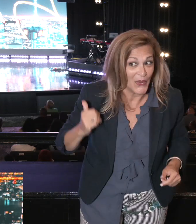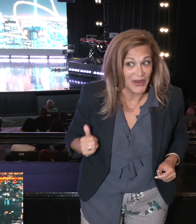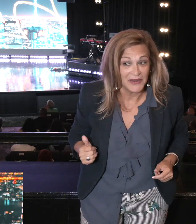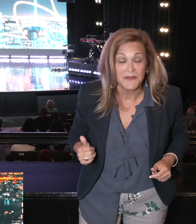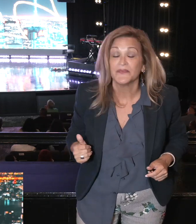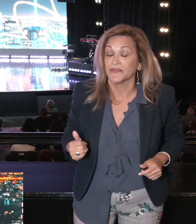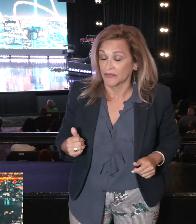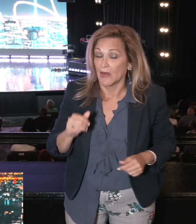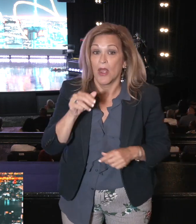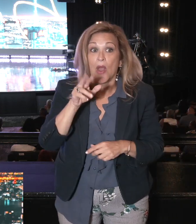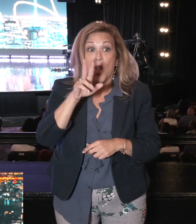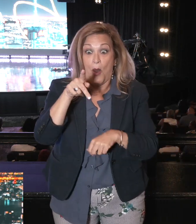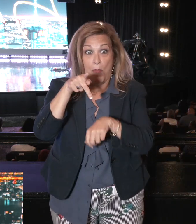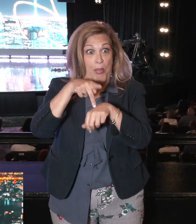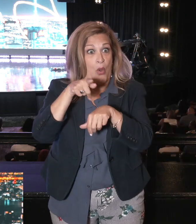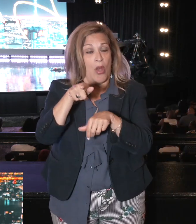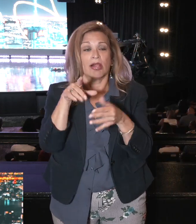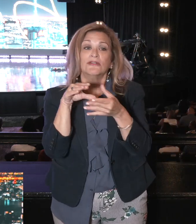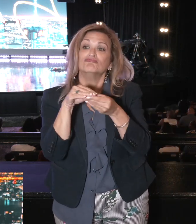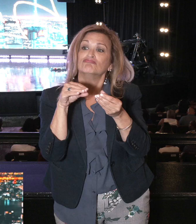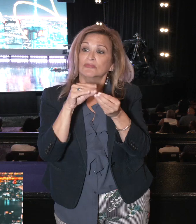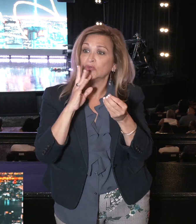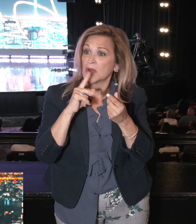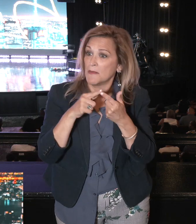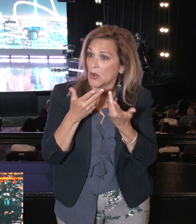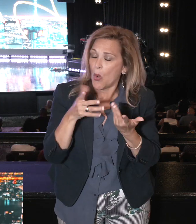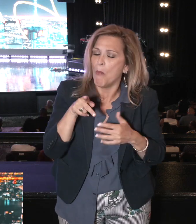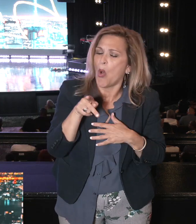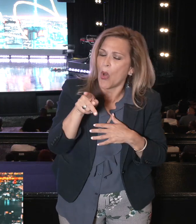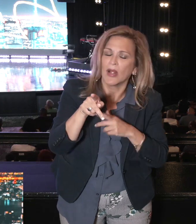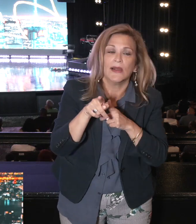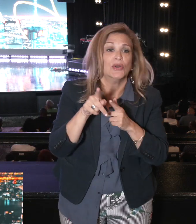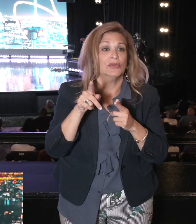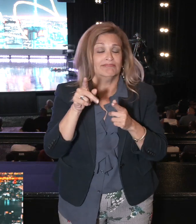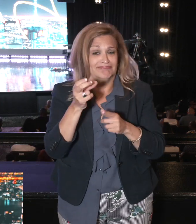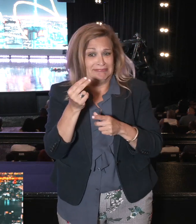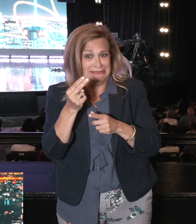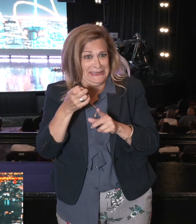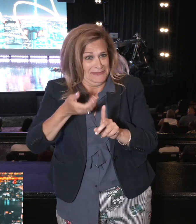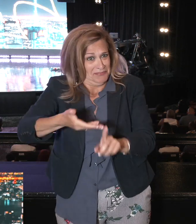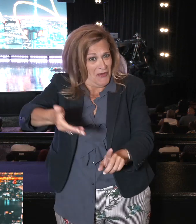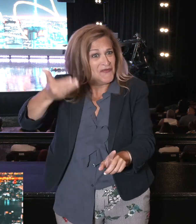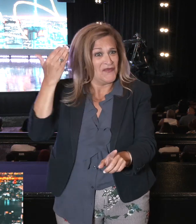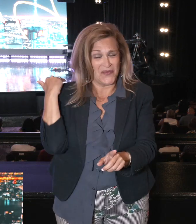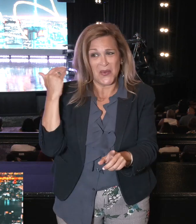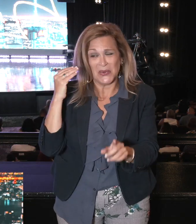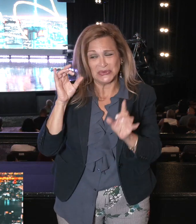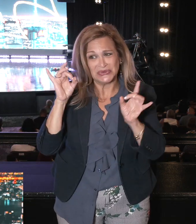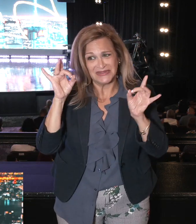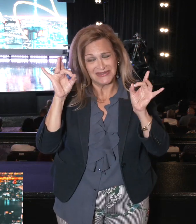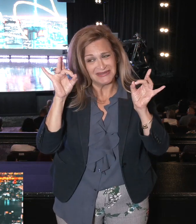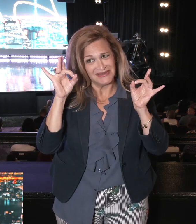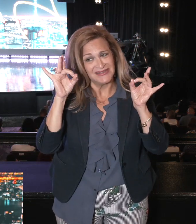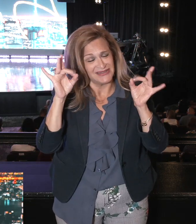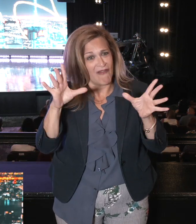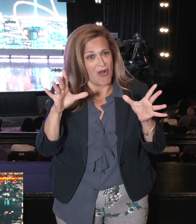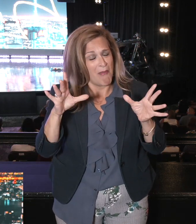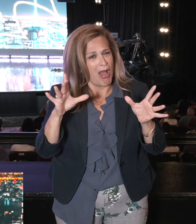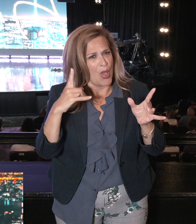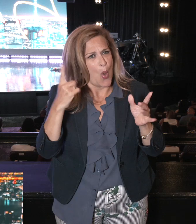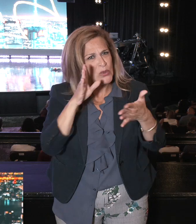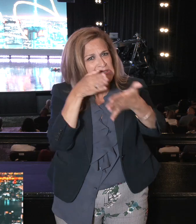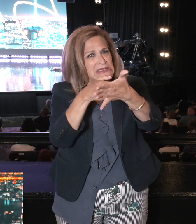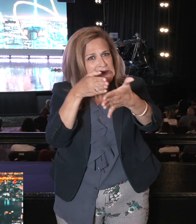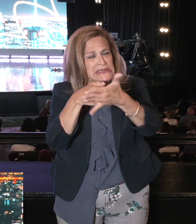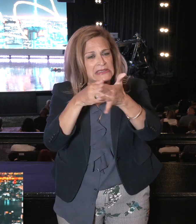the book of Acts, or it's recorded by Luke in the book of Acts, about what he did. He did terrible things. He was a terrorist against Christians.